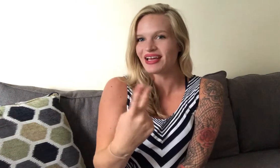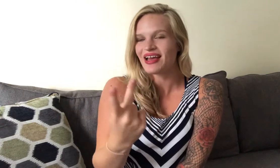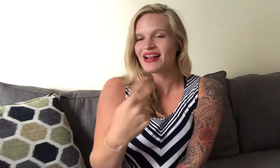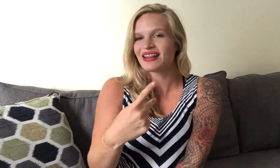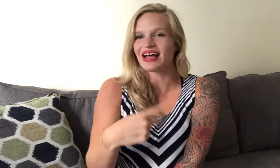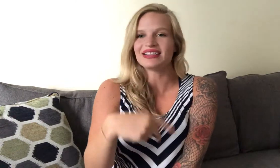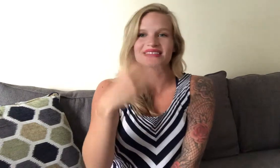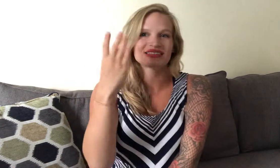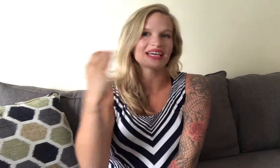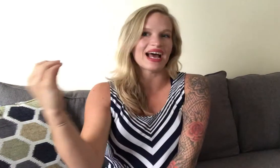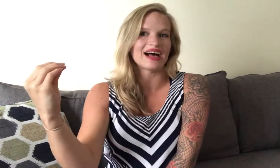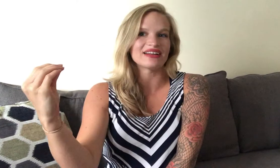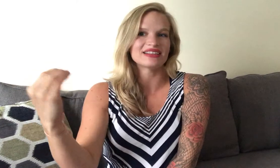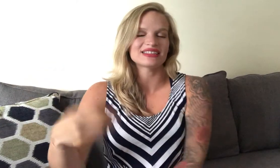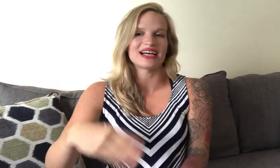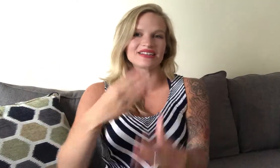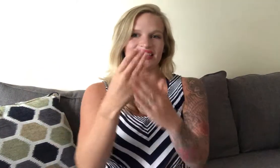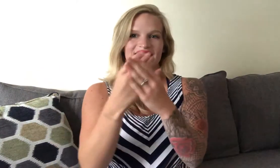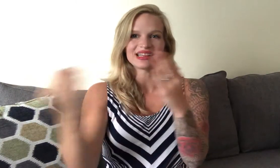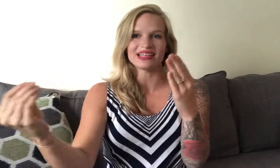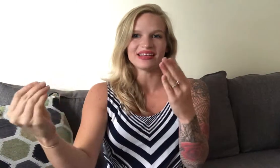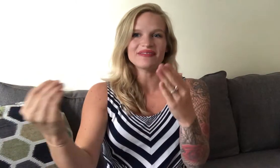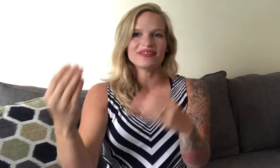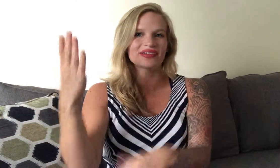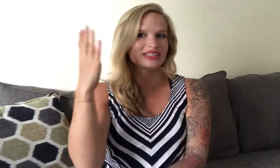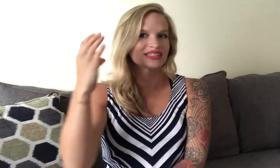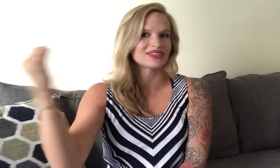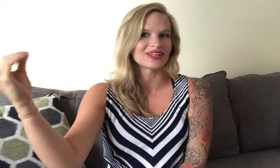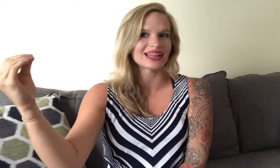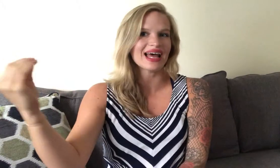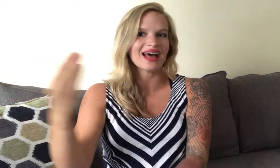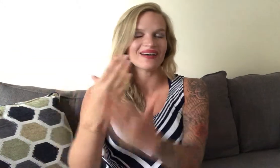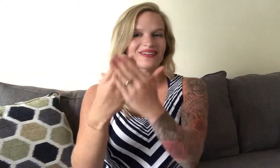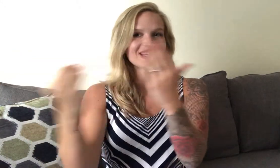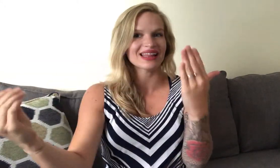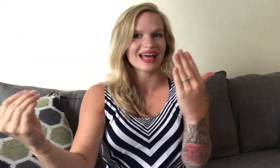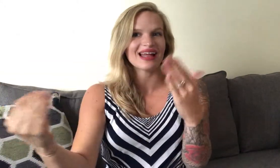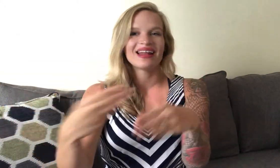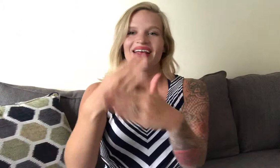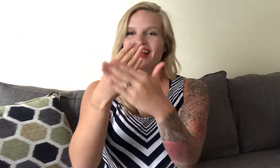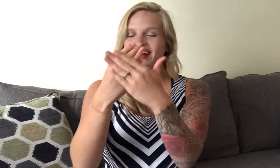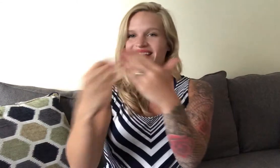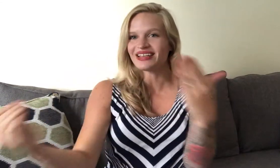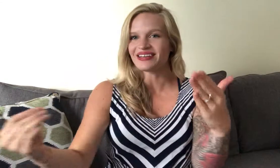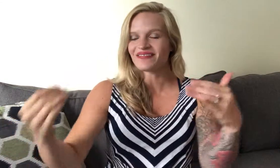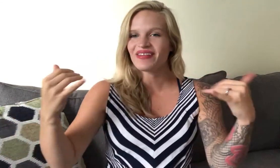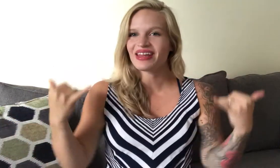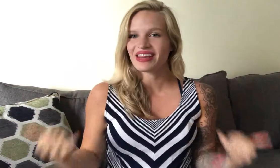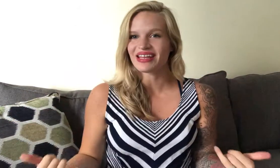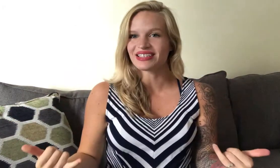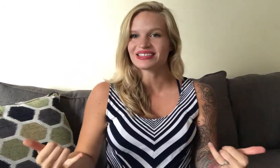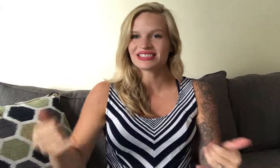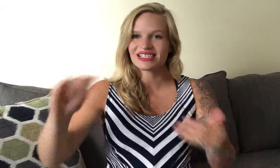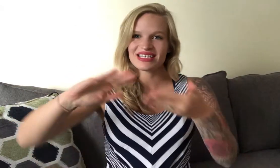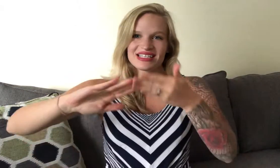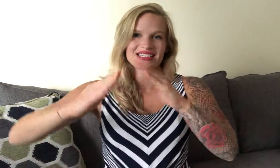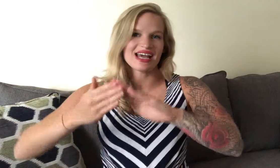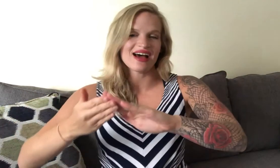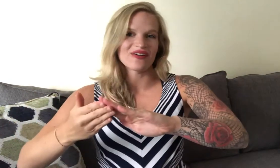let's get out of this town so I did leave you can just go like that like that leave this town